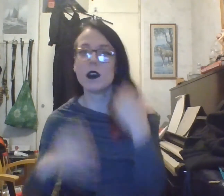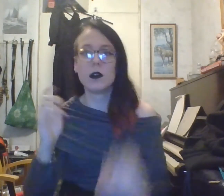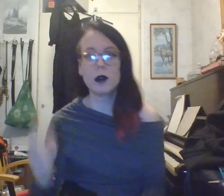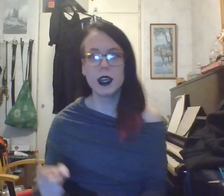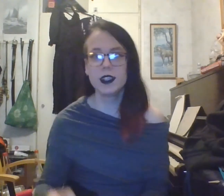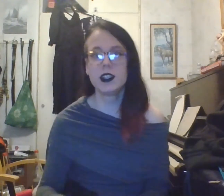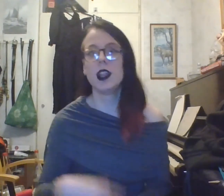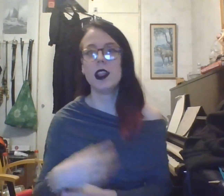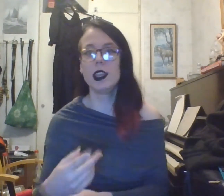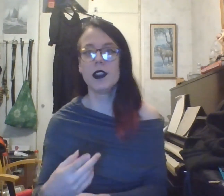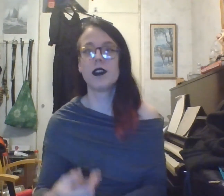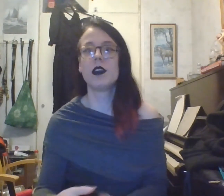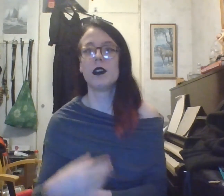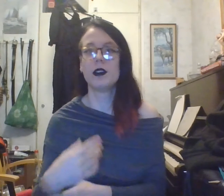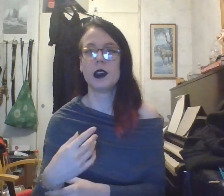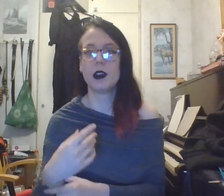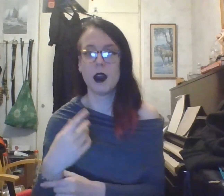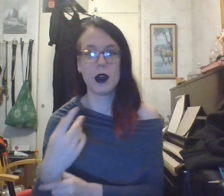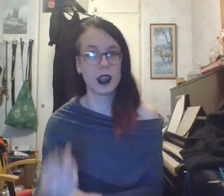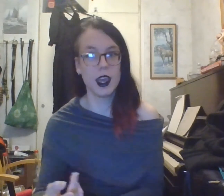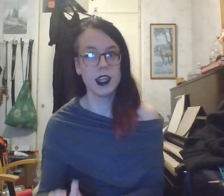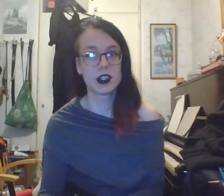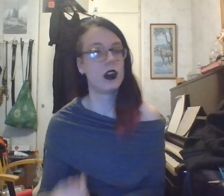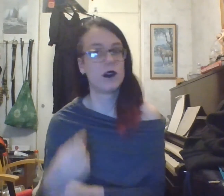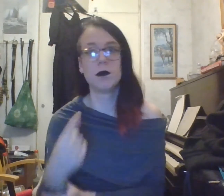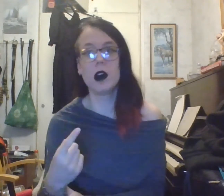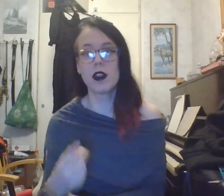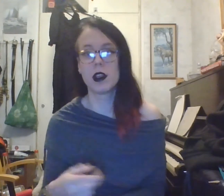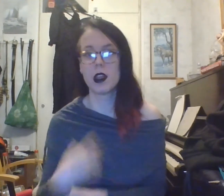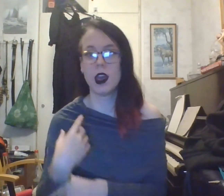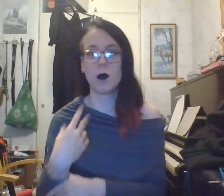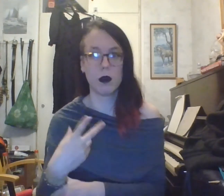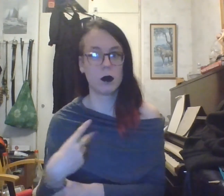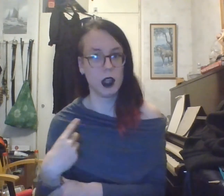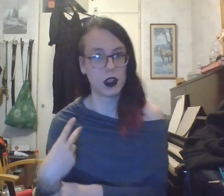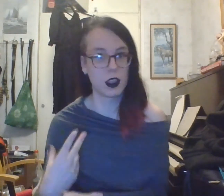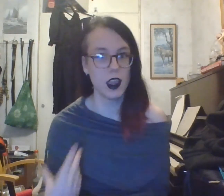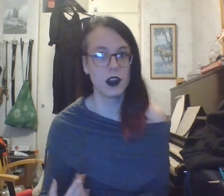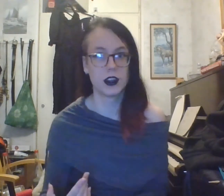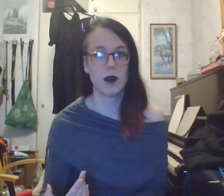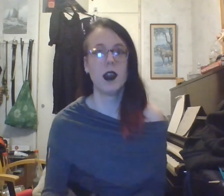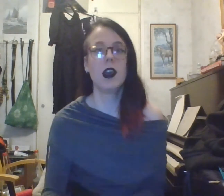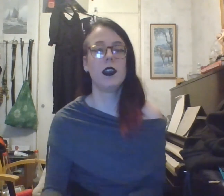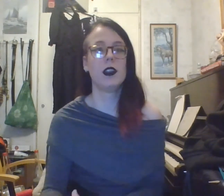Which leads us to the eradication of bosses and workplace dictatorship, and instead